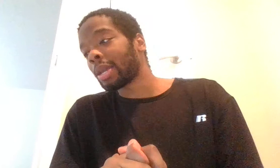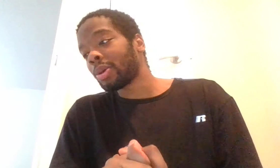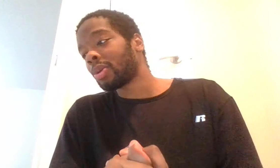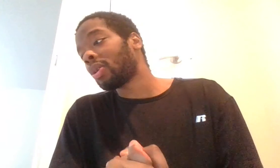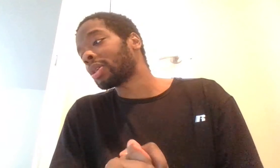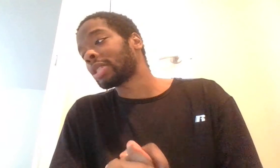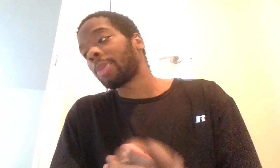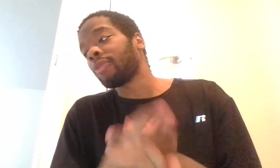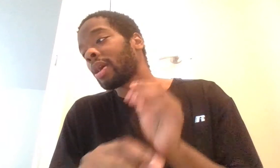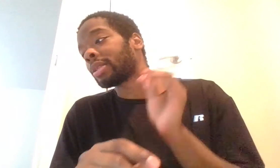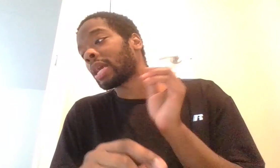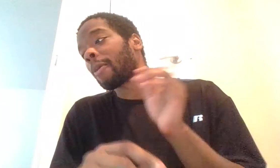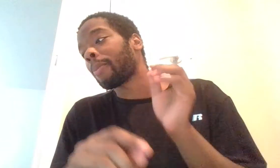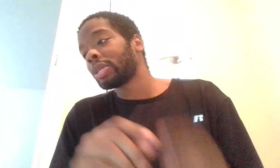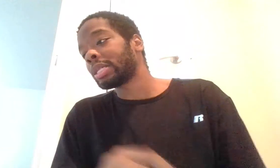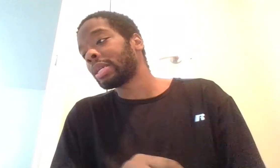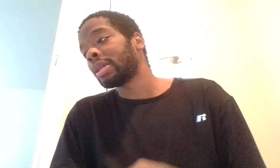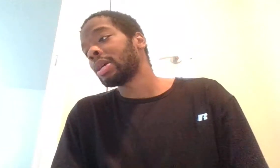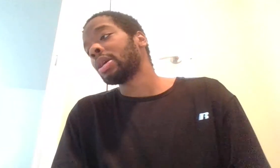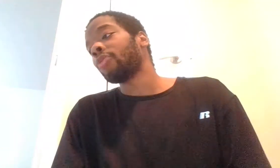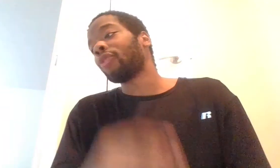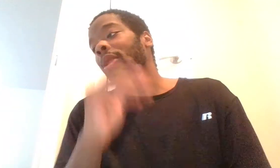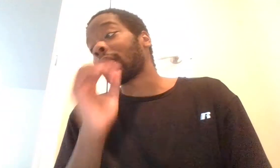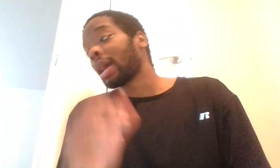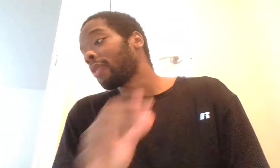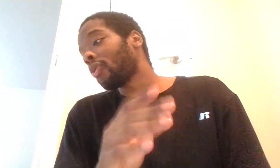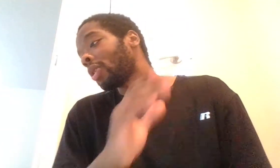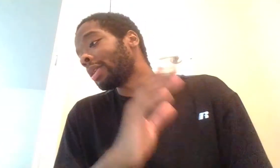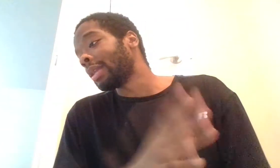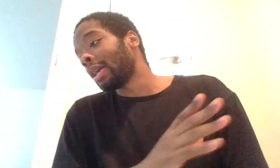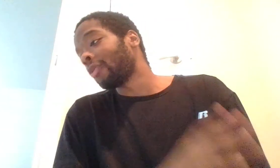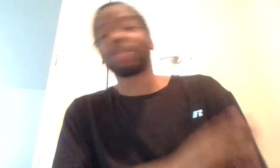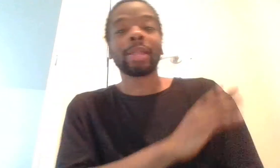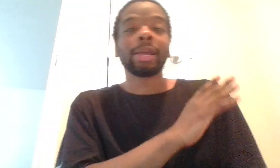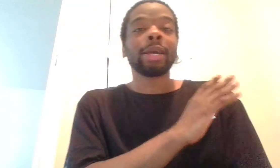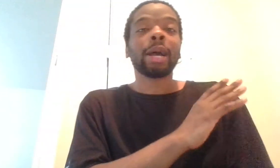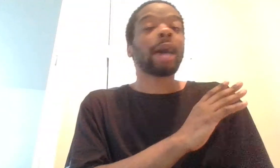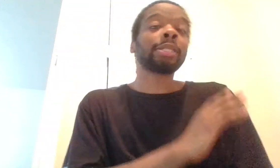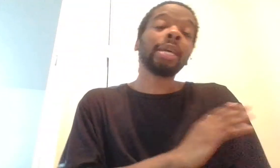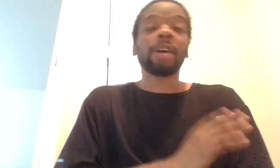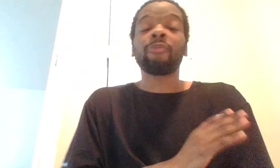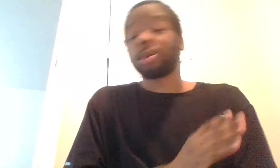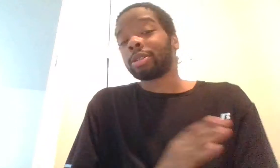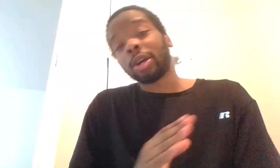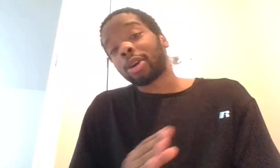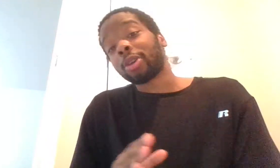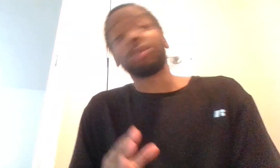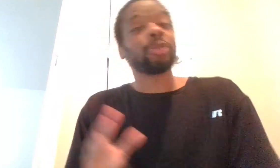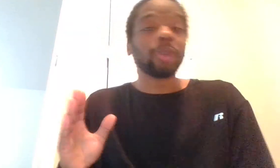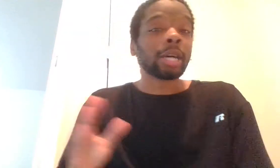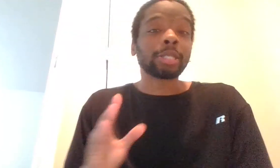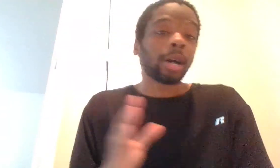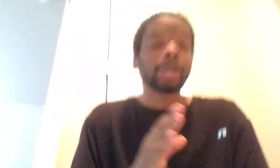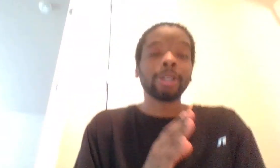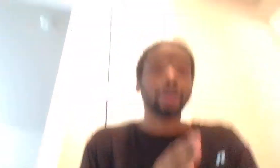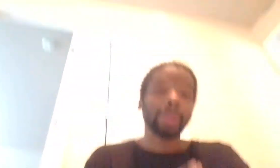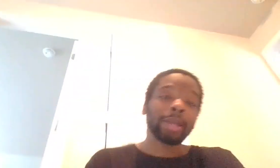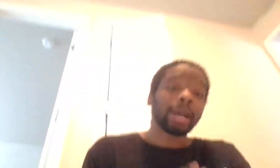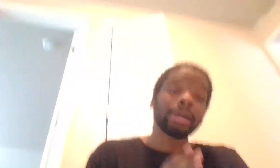kill, or shall be fined out of prisoning, for life, or death, I say death penalty to all. You guys already know me. I